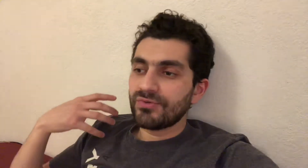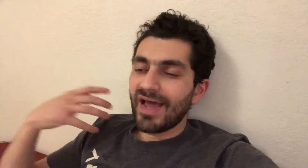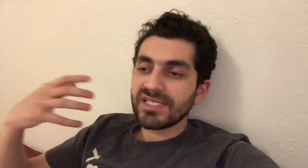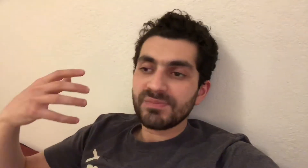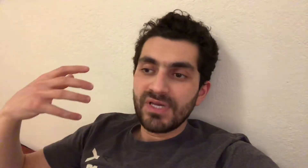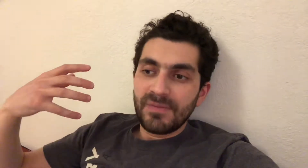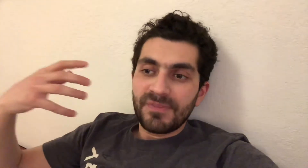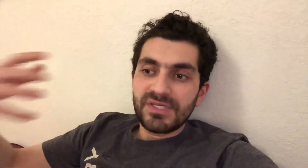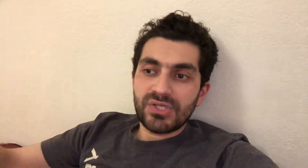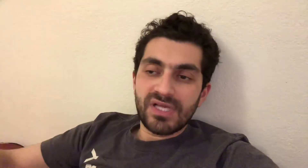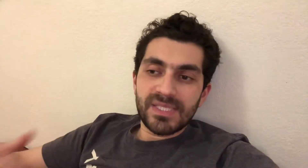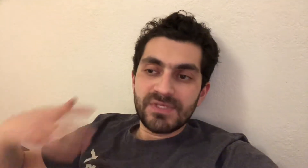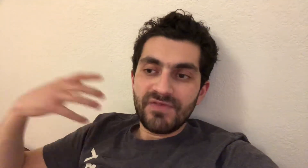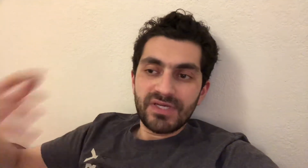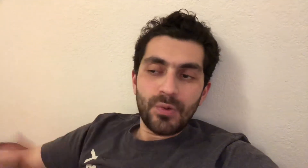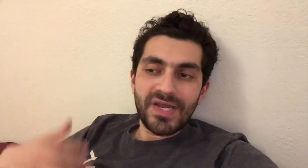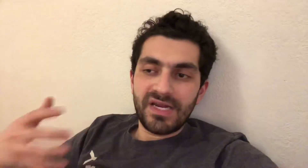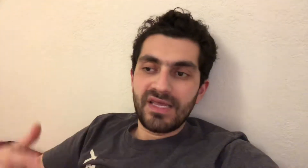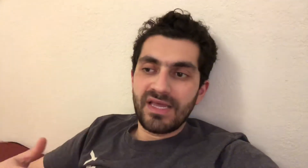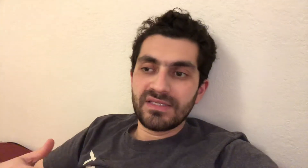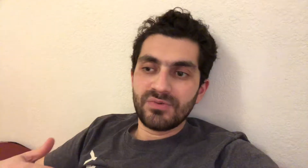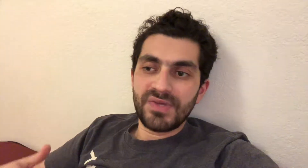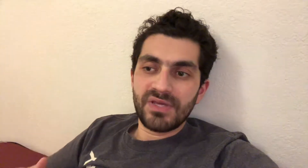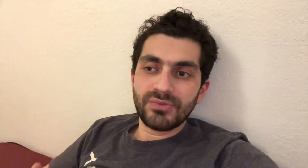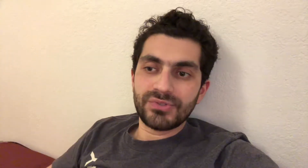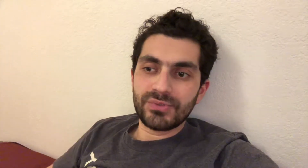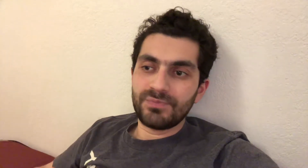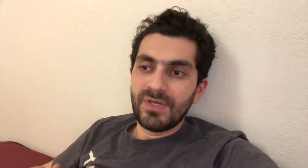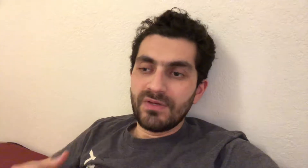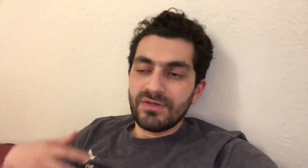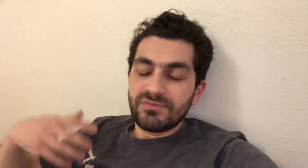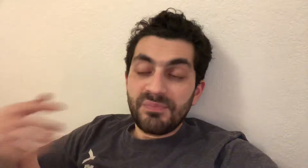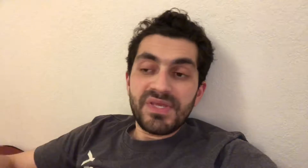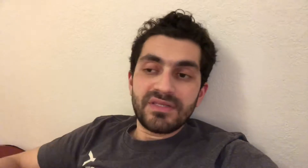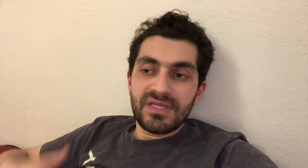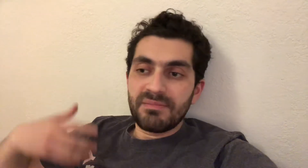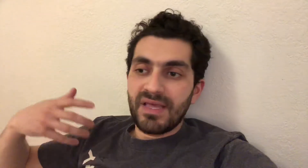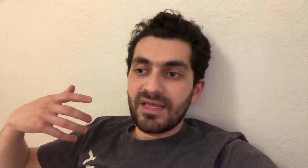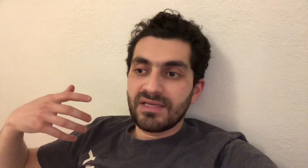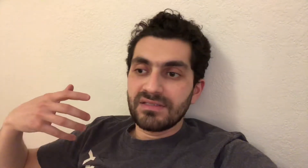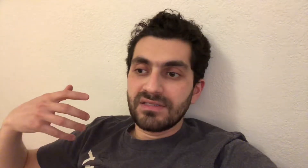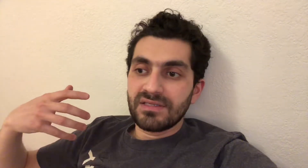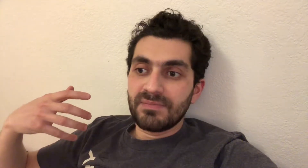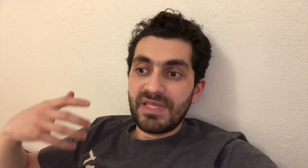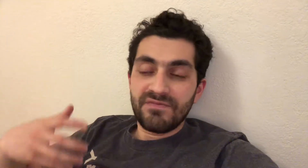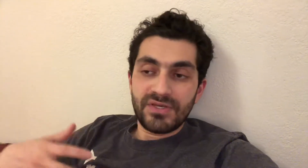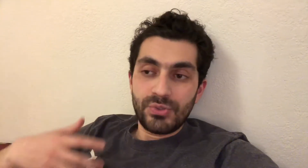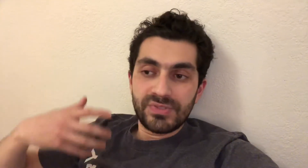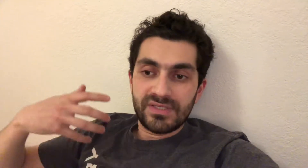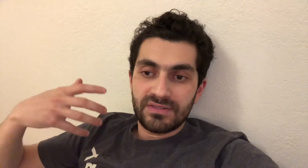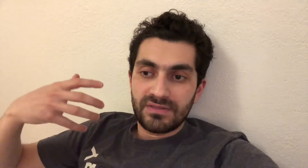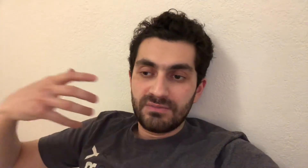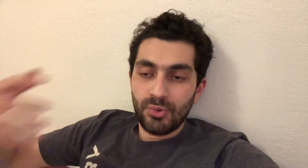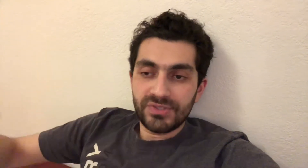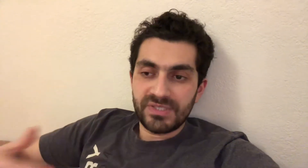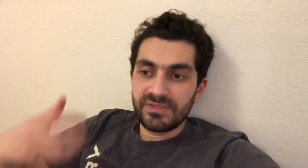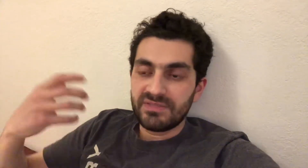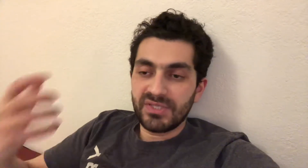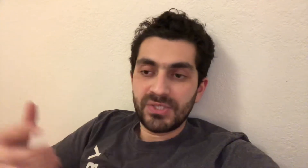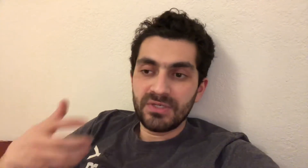grasp these concepts very quickly and they will be able to repeat them and even use their motor skills, their muscular